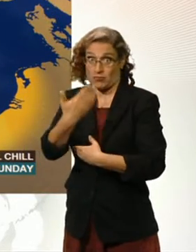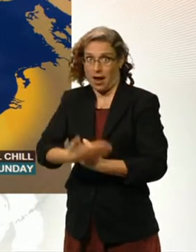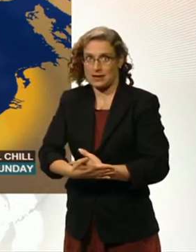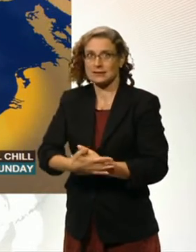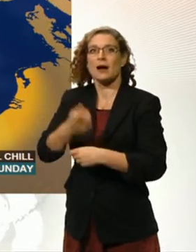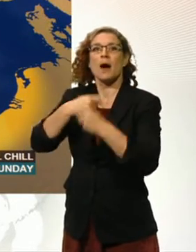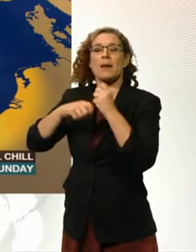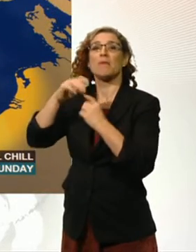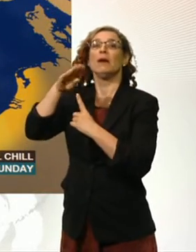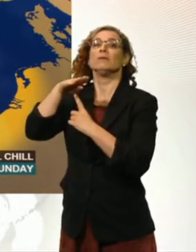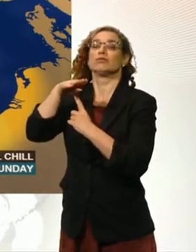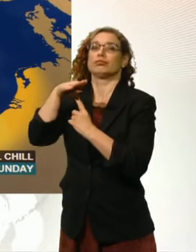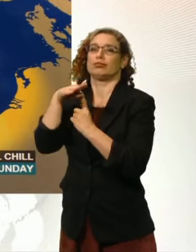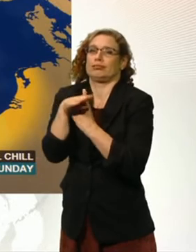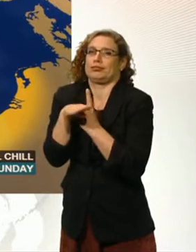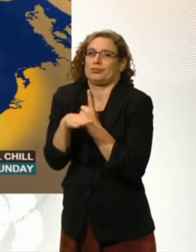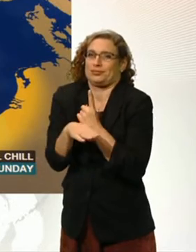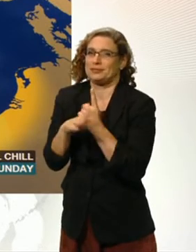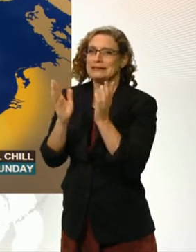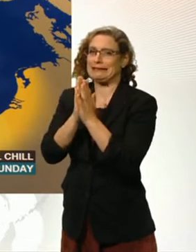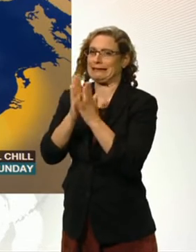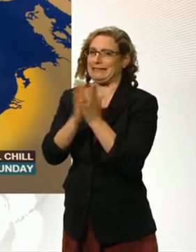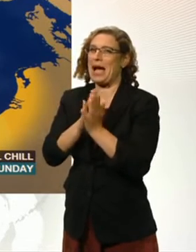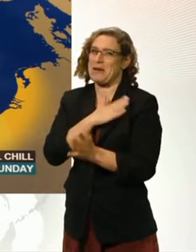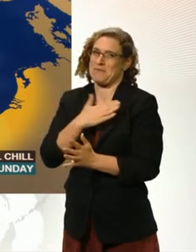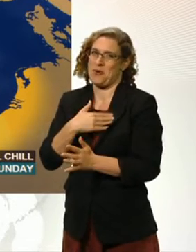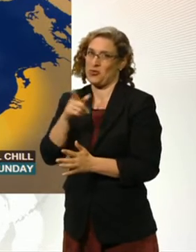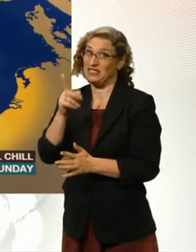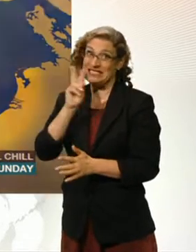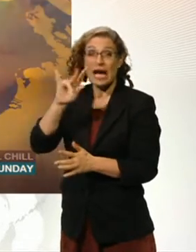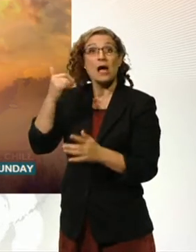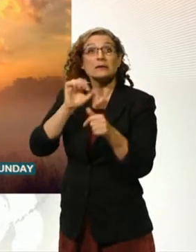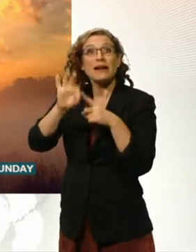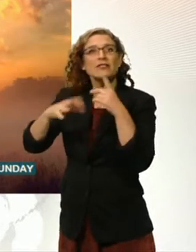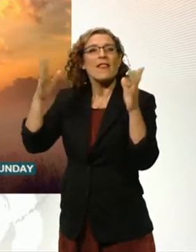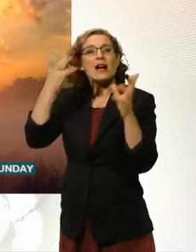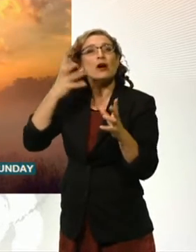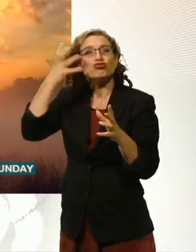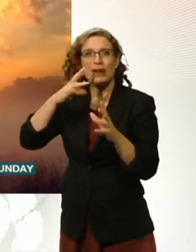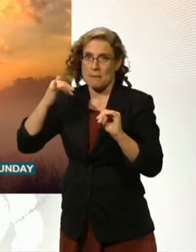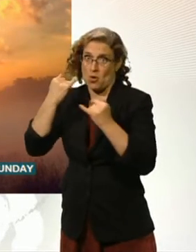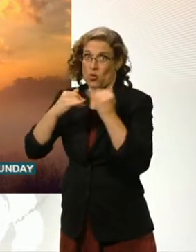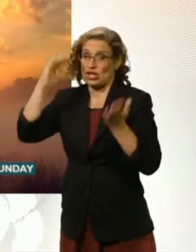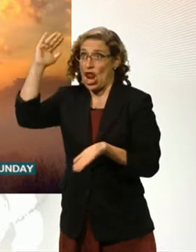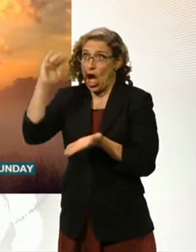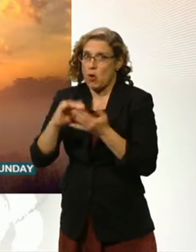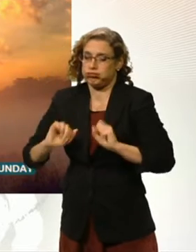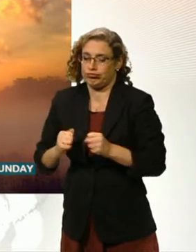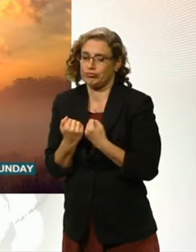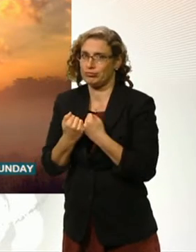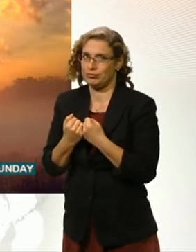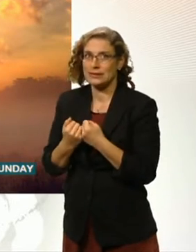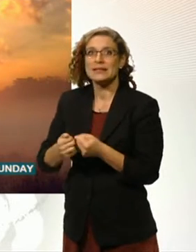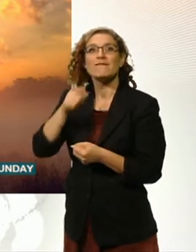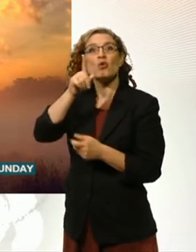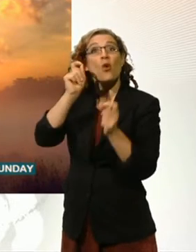And actually, in rural parts, onto Saturday into Sunday morning, we could see low single figures into the far north. So a bit on the chilly side. And if you're up